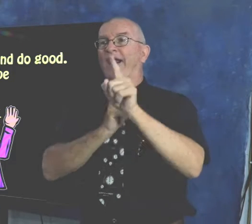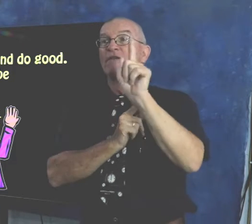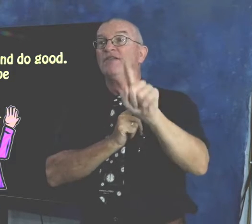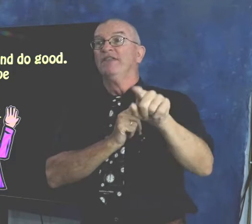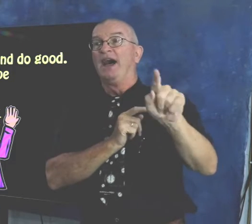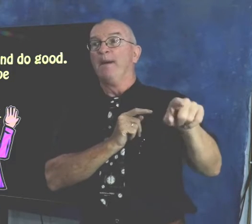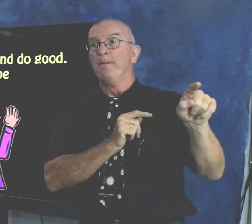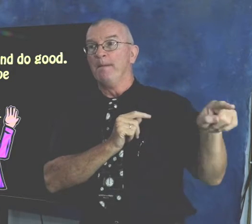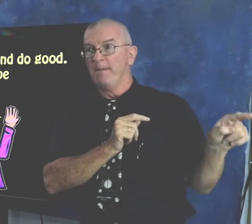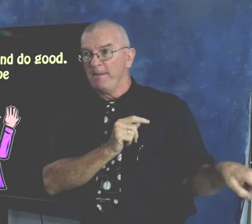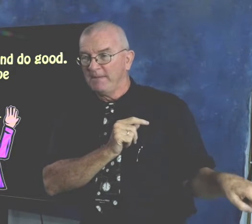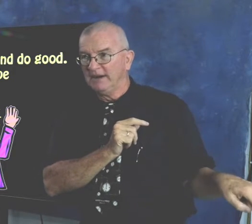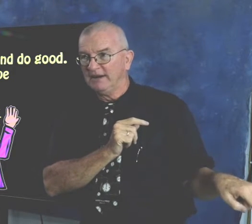God will take care of them.